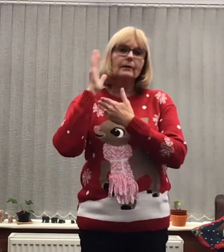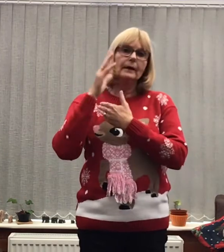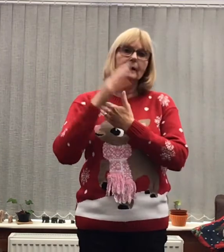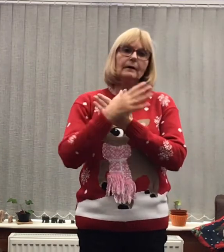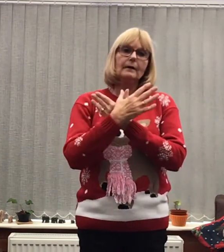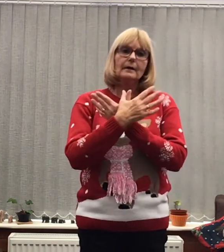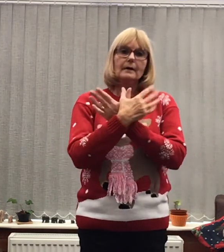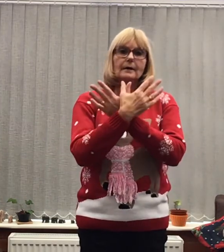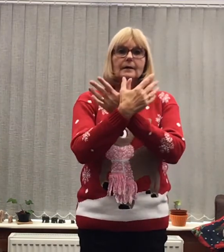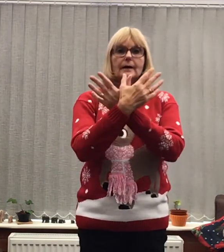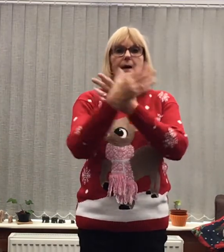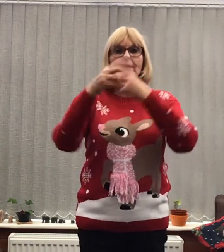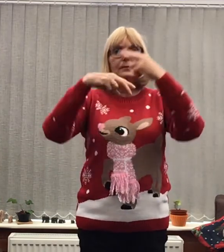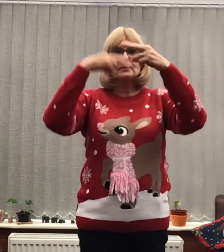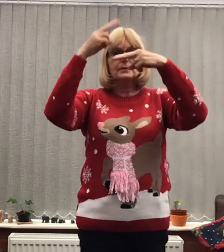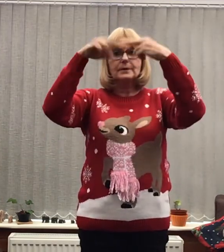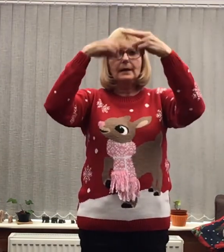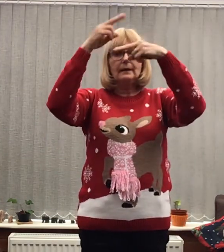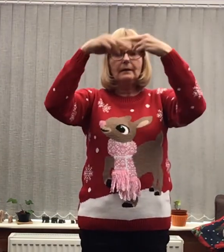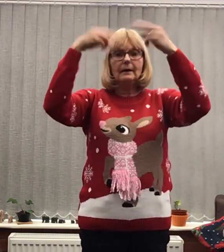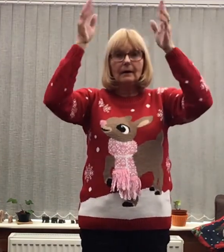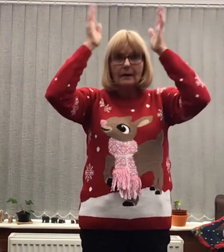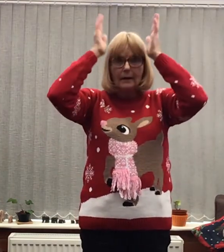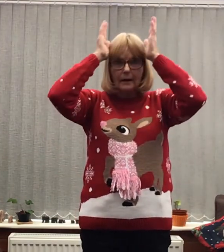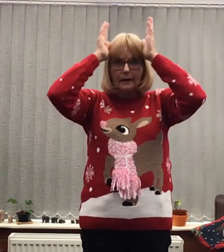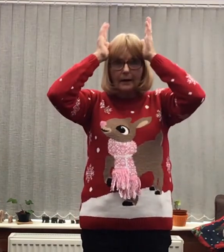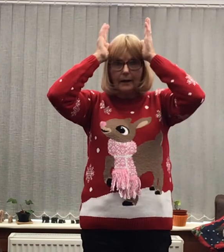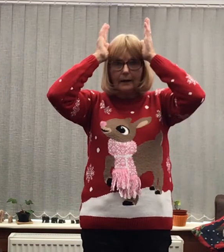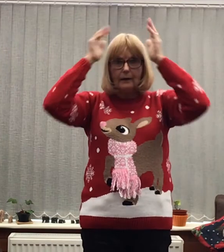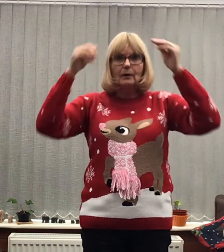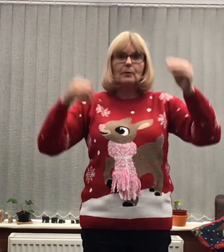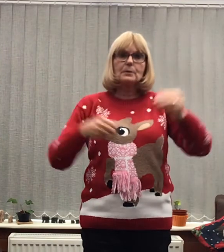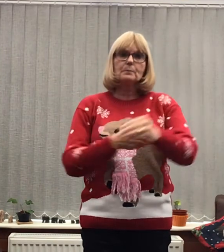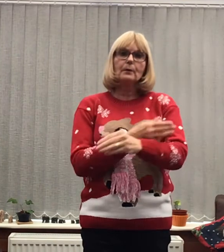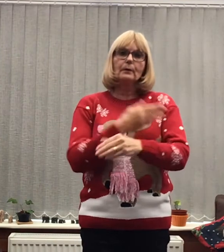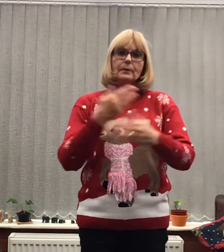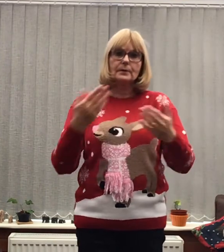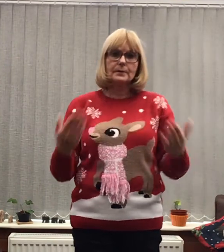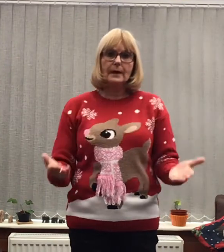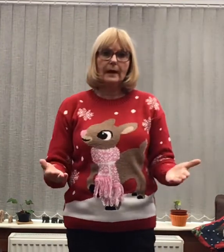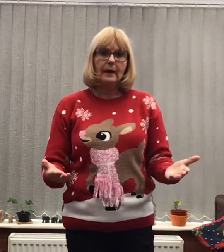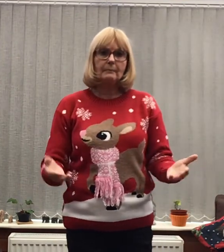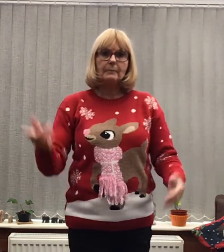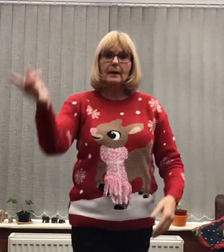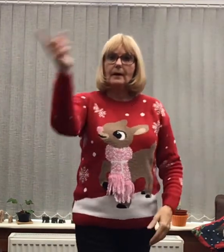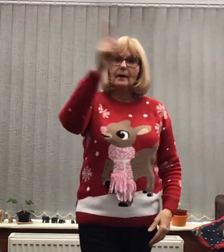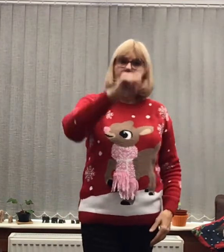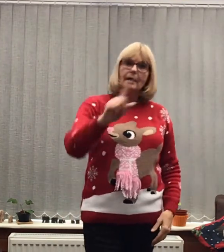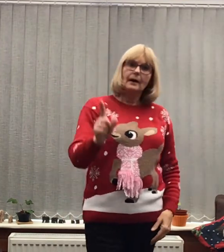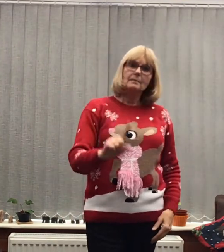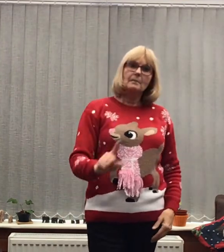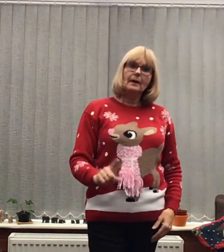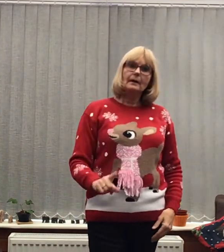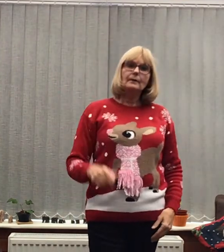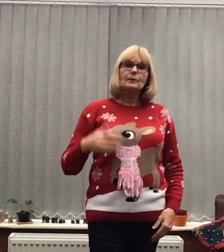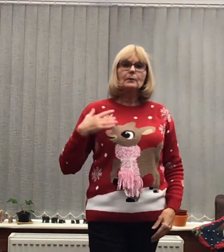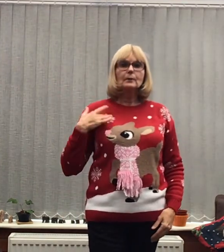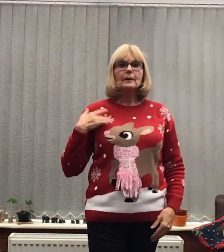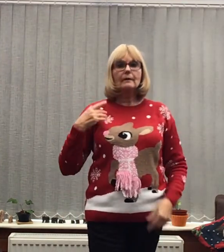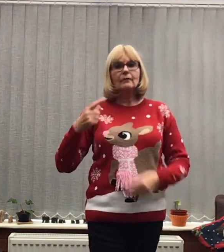hear The angels sing A king Was born today And man Will live